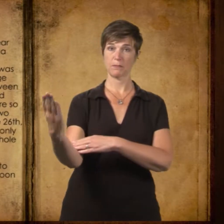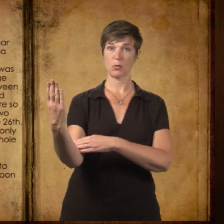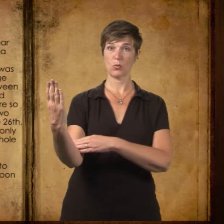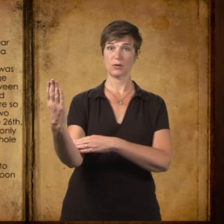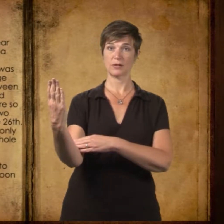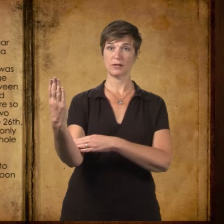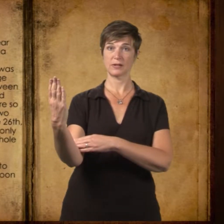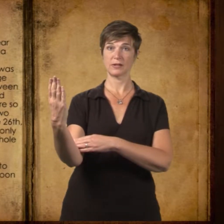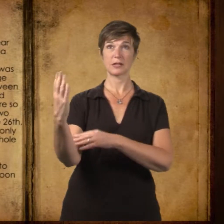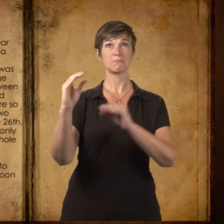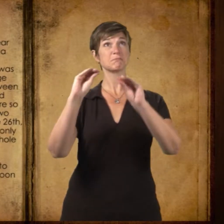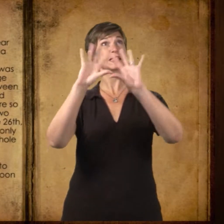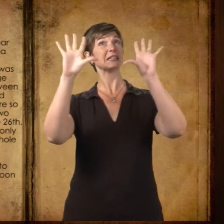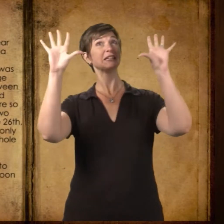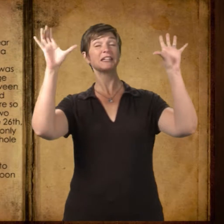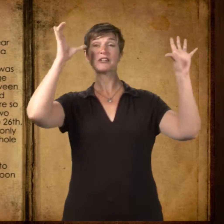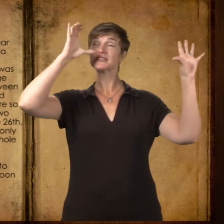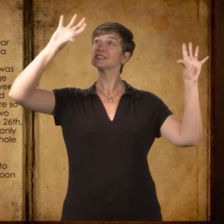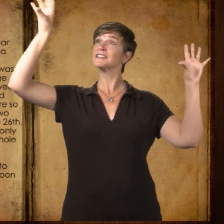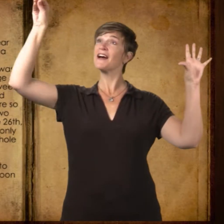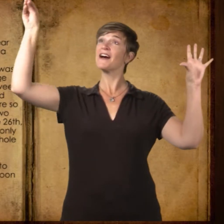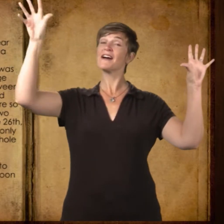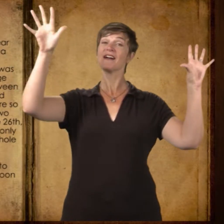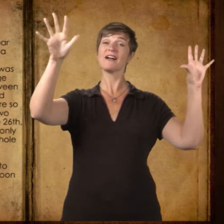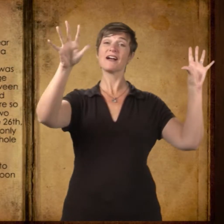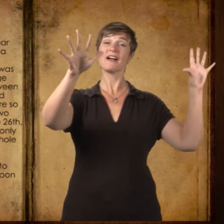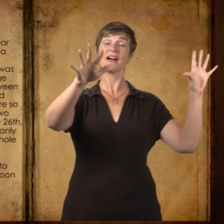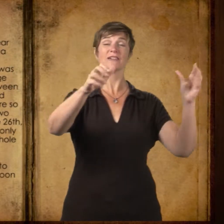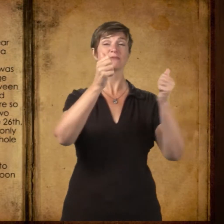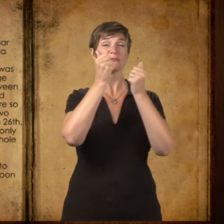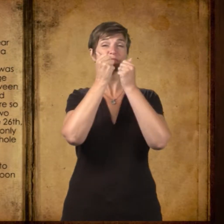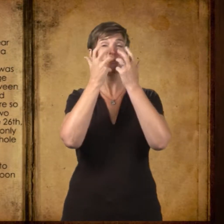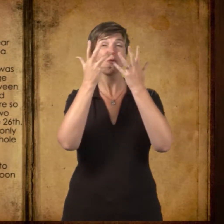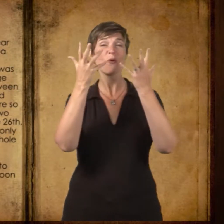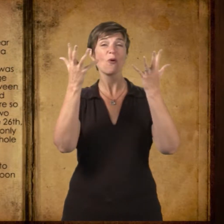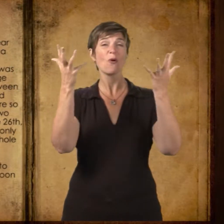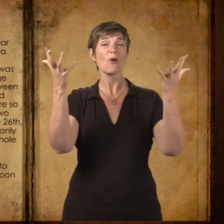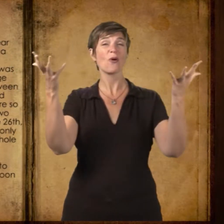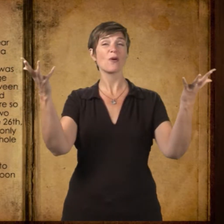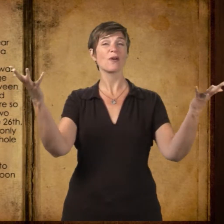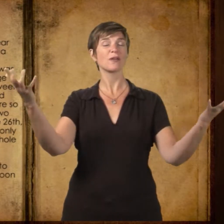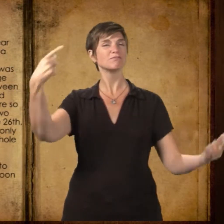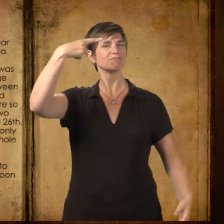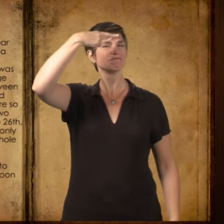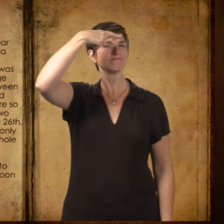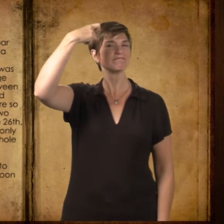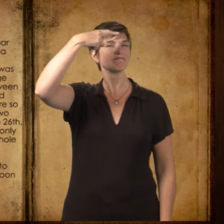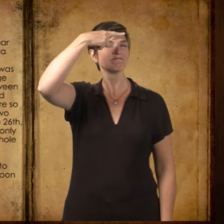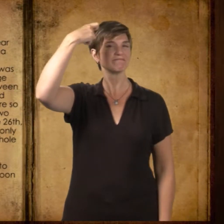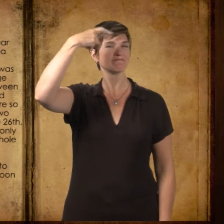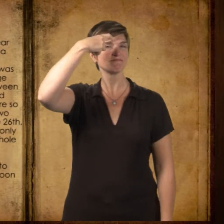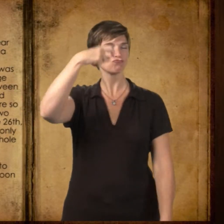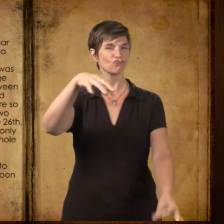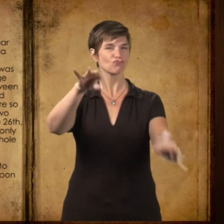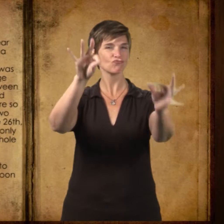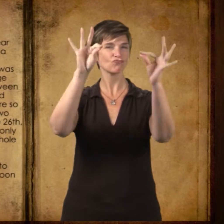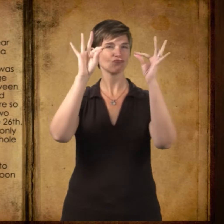The morning of June 27th was clear and sunny, with the fresh warmth of a full